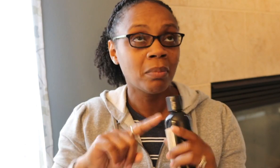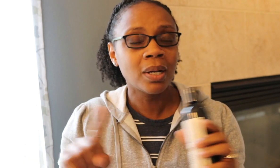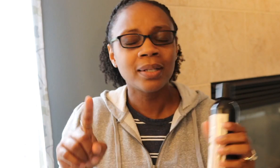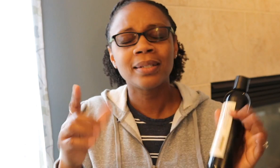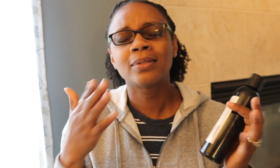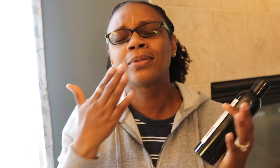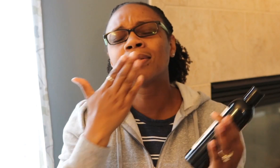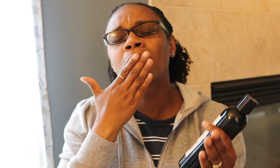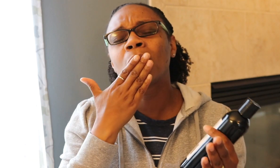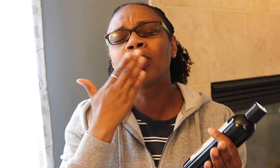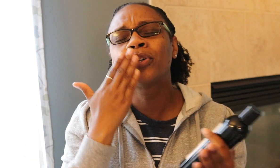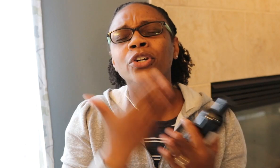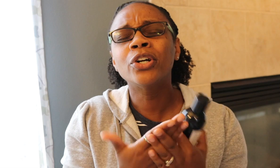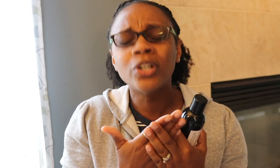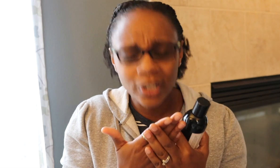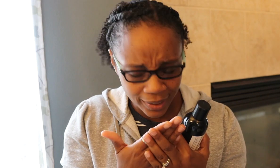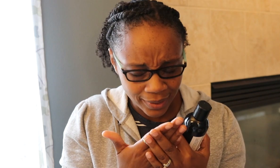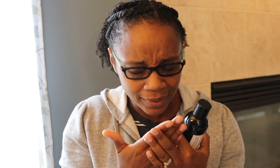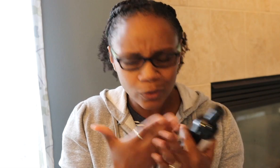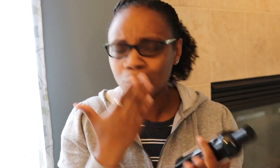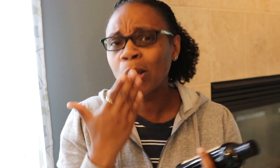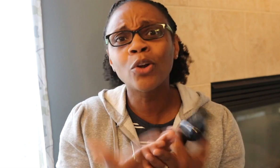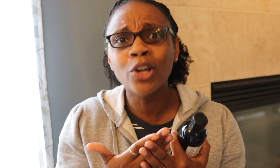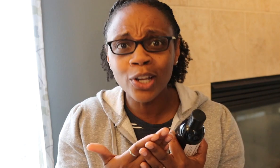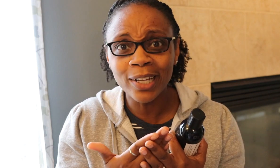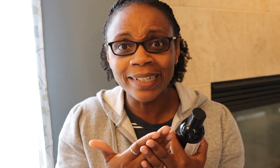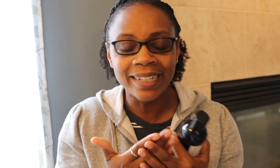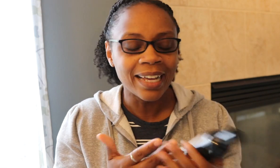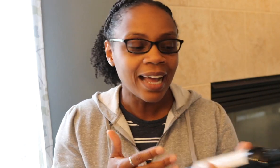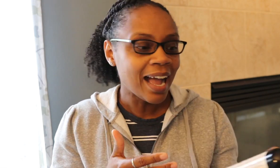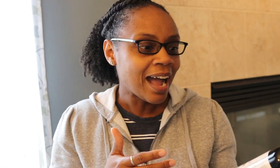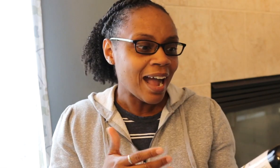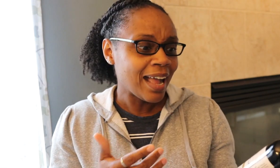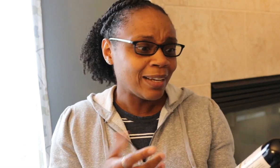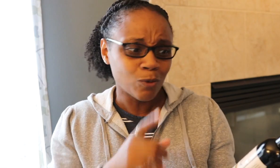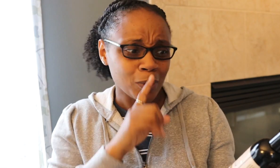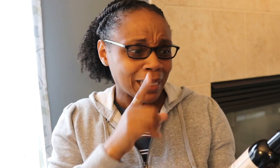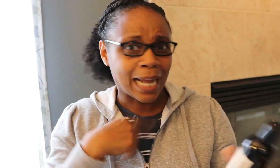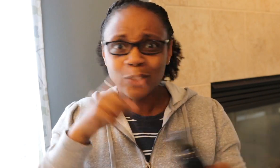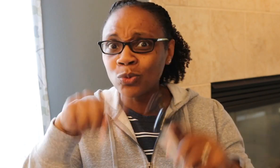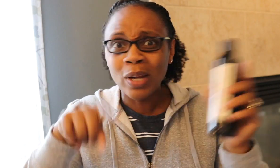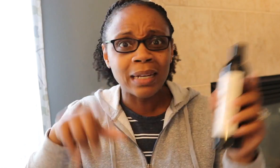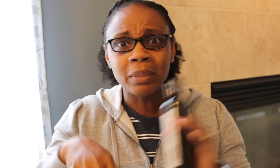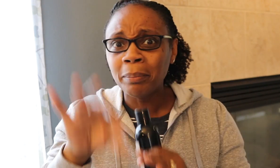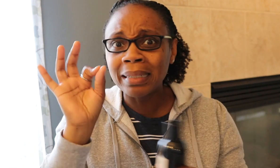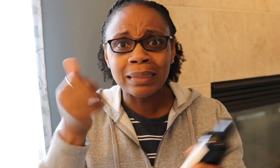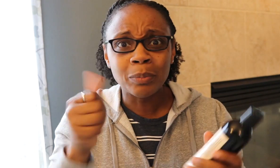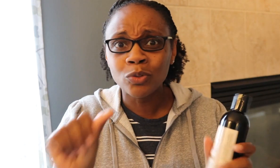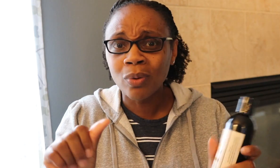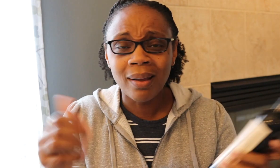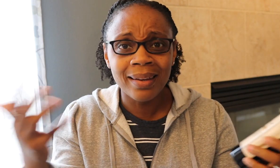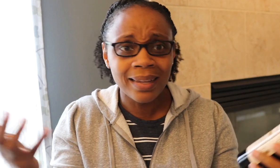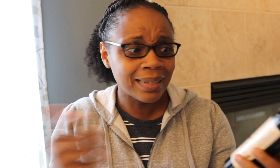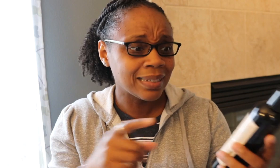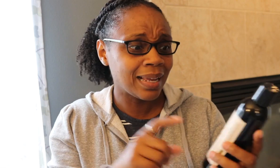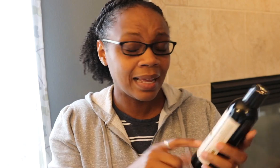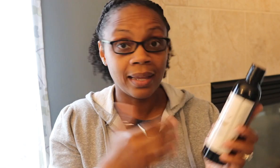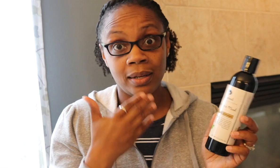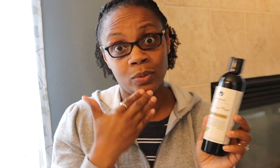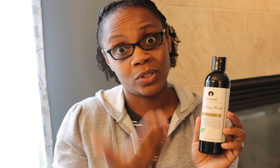But it is so, so good. I really, really love it. And I just randomly picked this up to try it.